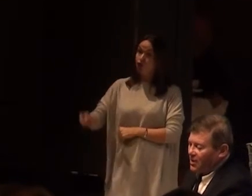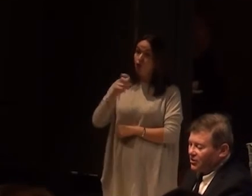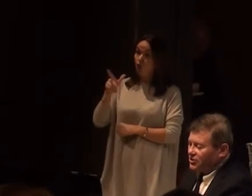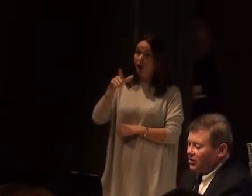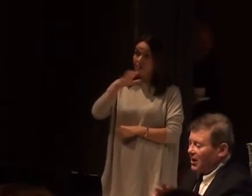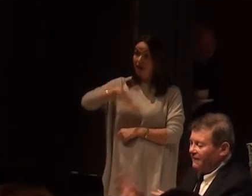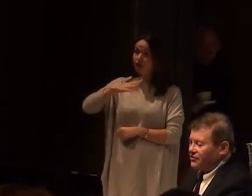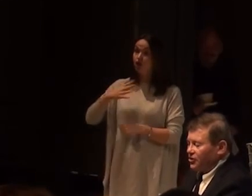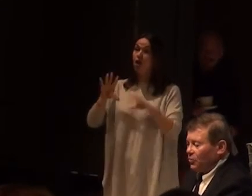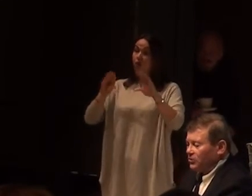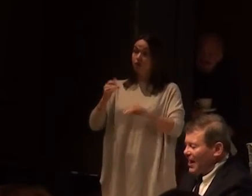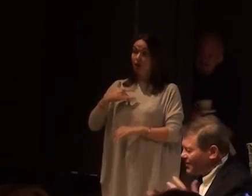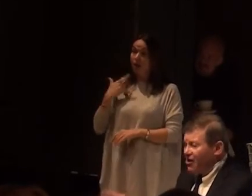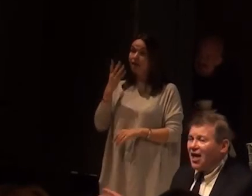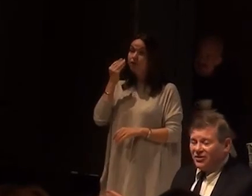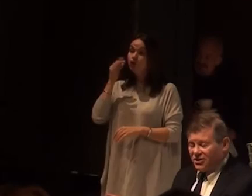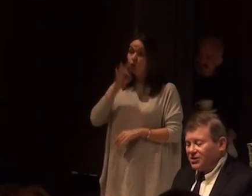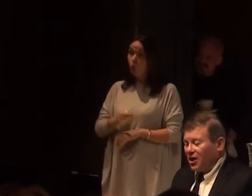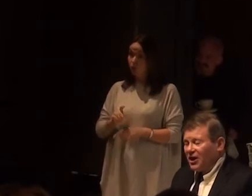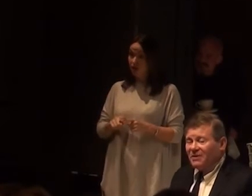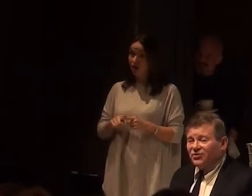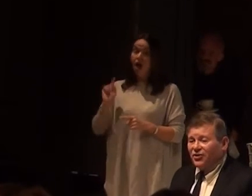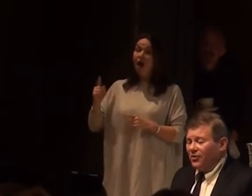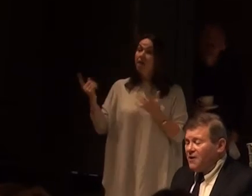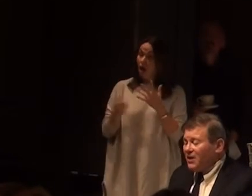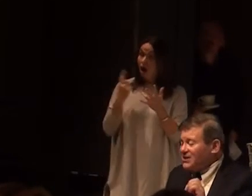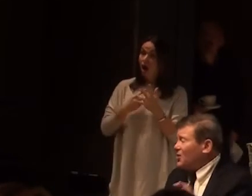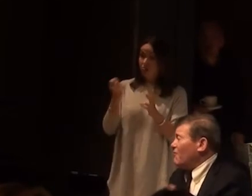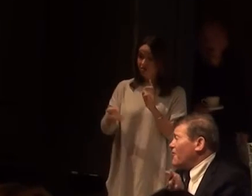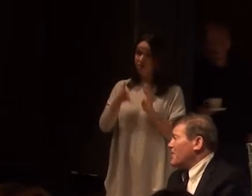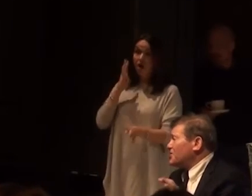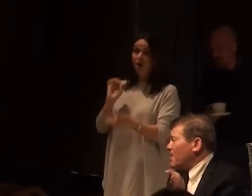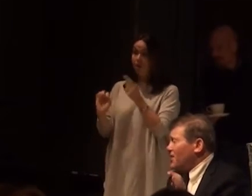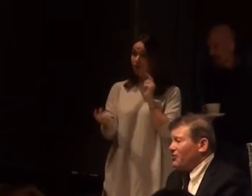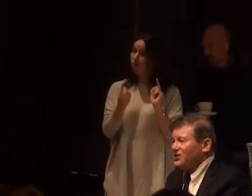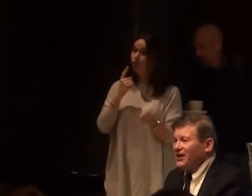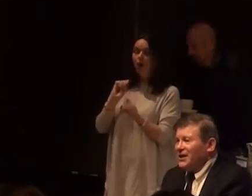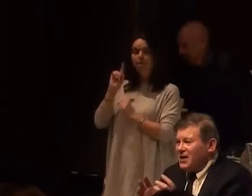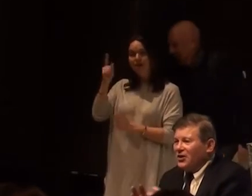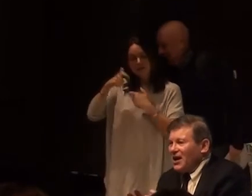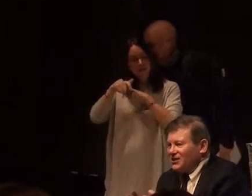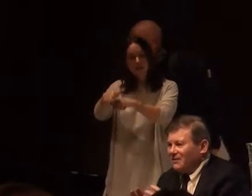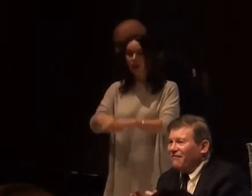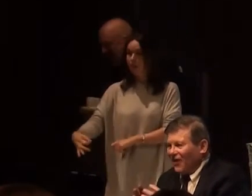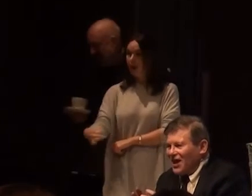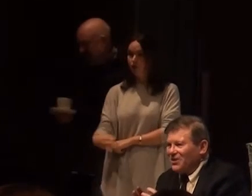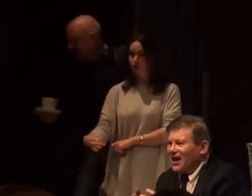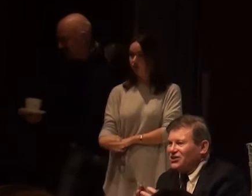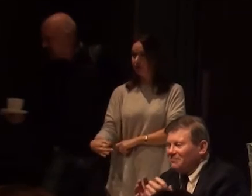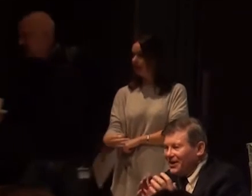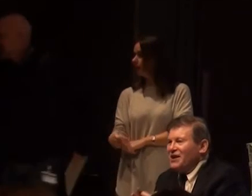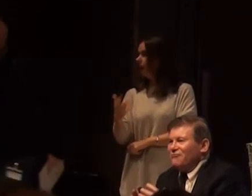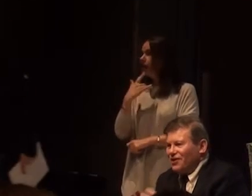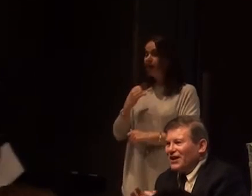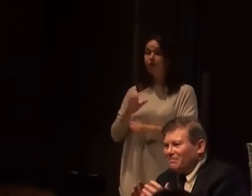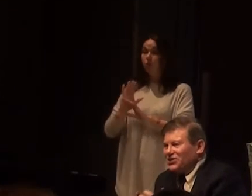National. The solid life of sugar water. And there are others that are coming through. But it's still very much a minority that has to, a flame that